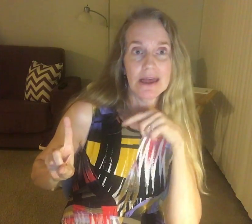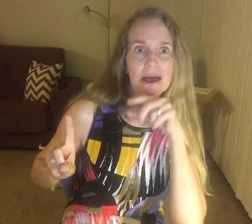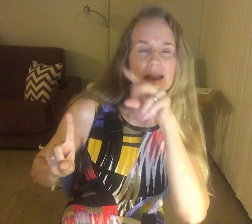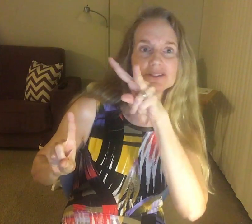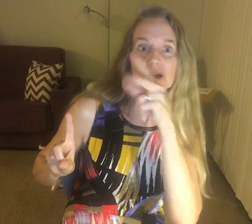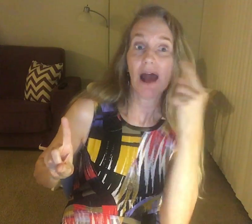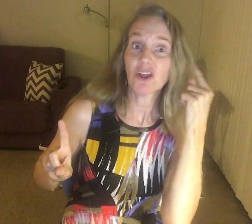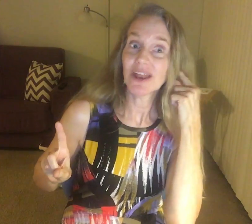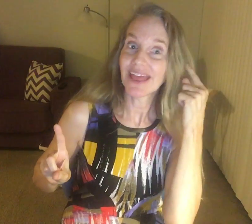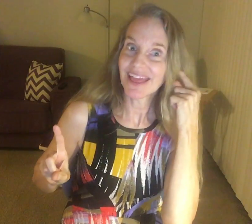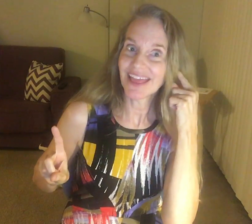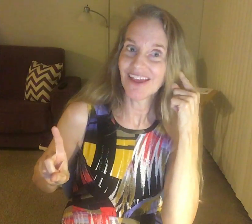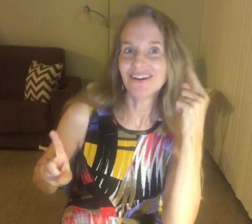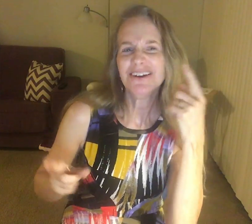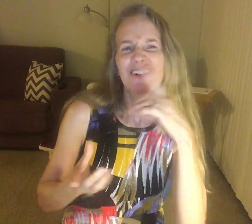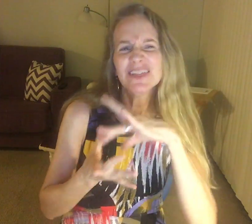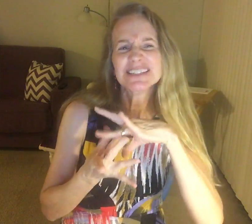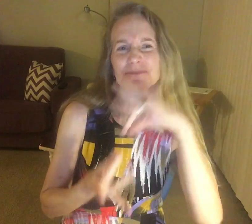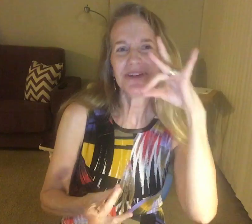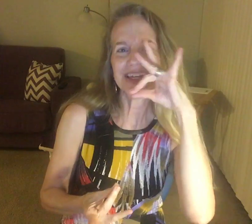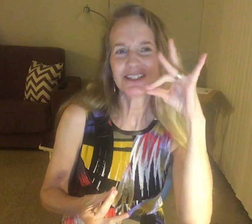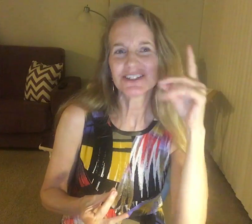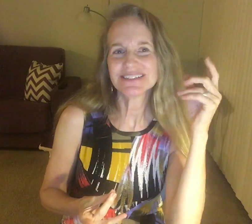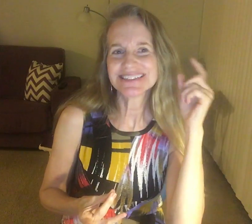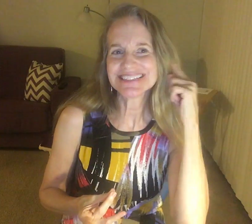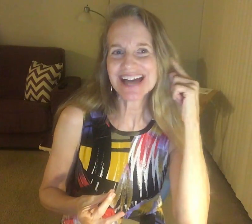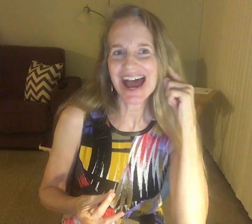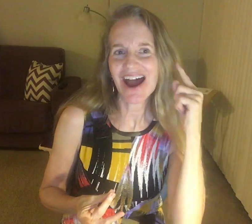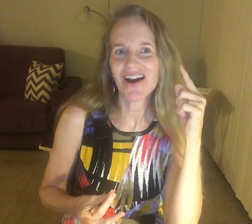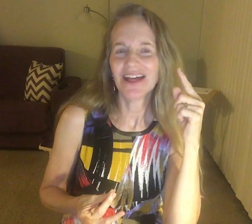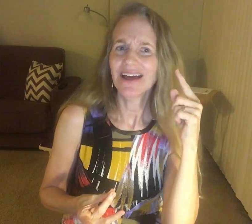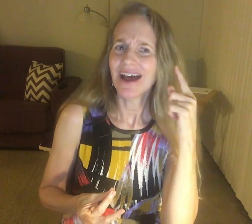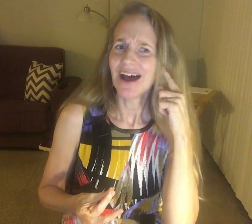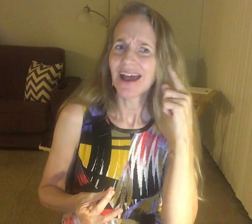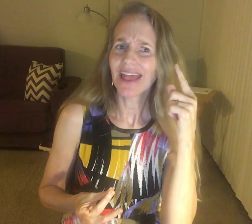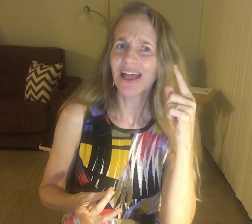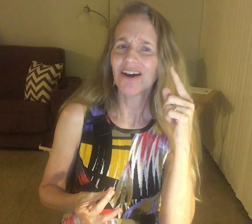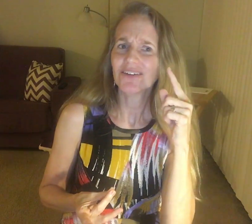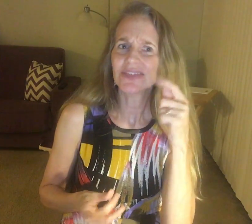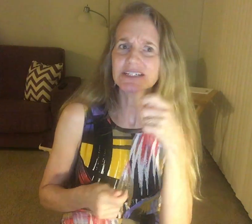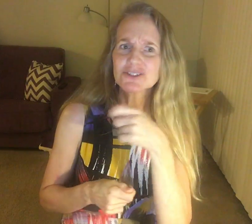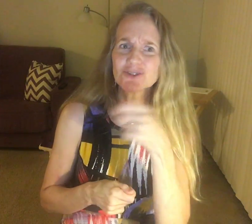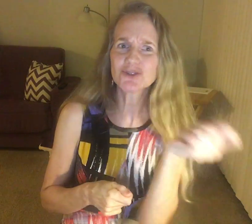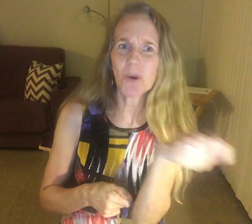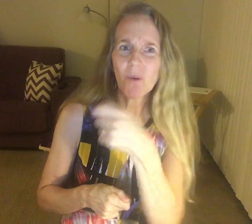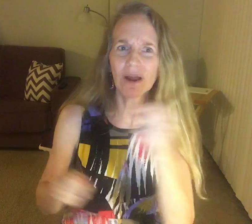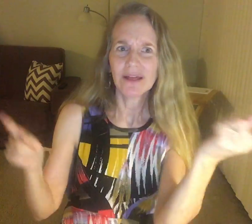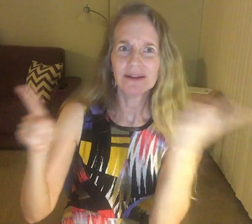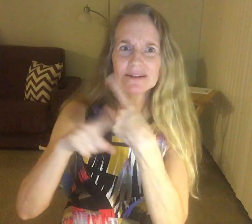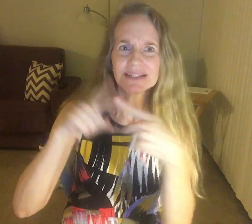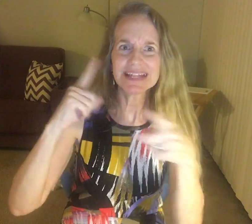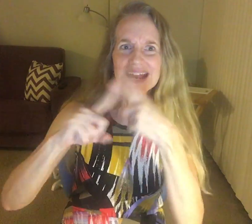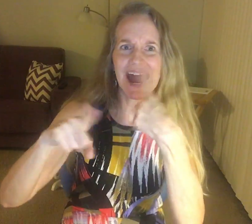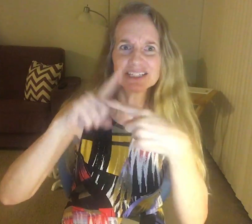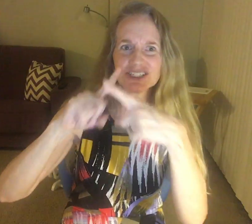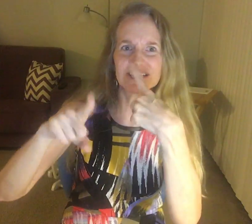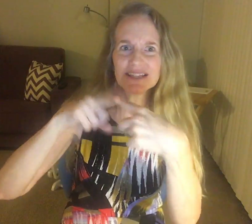And he I was this piercing sound. Hear this sword chassis.